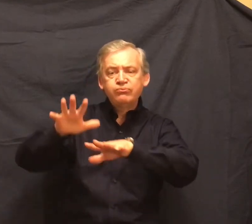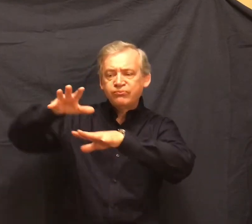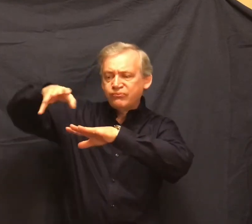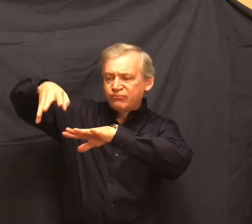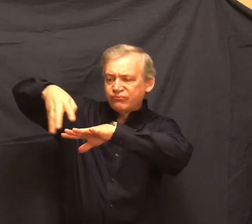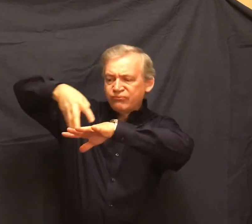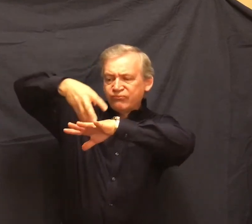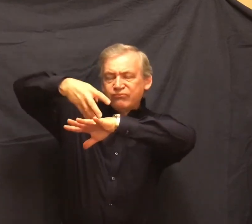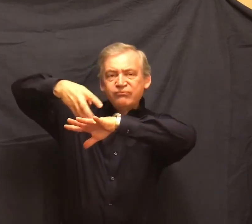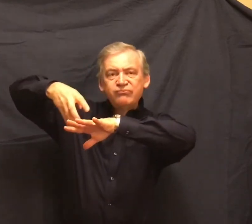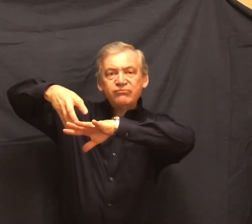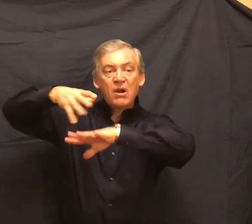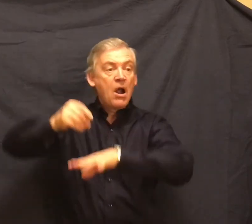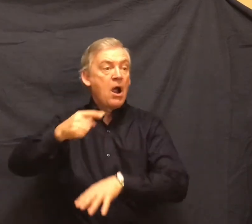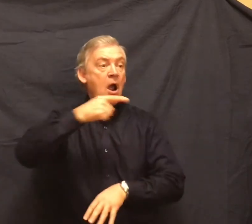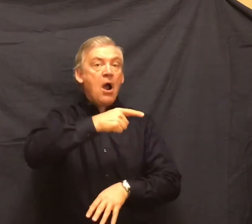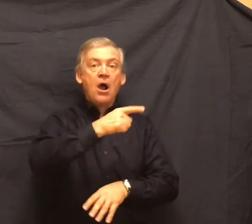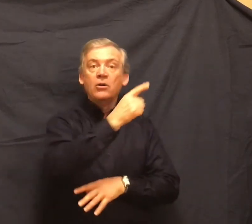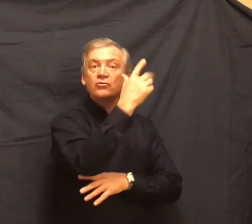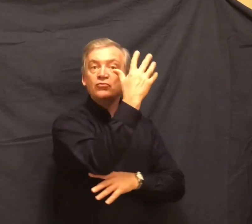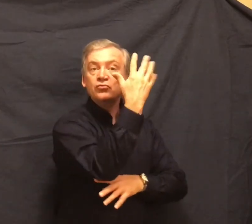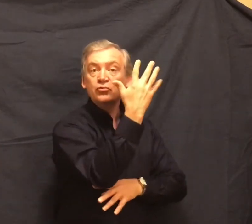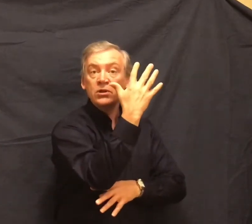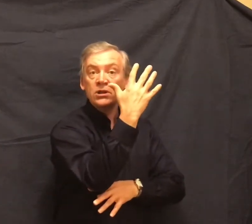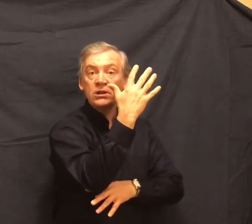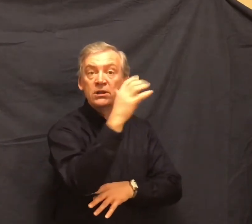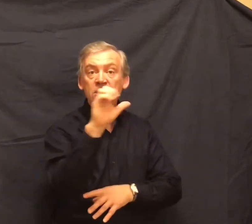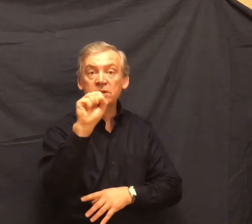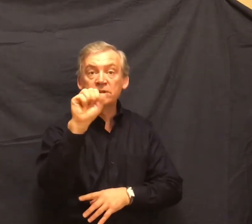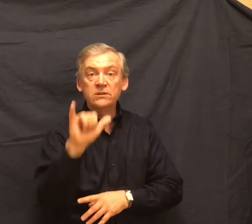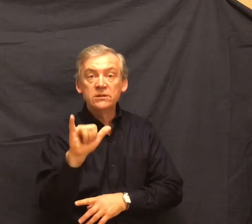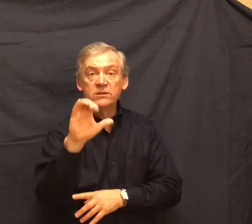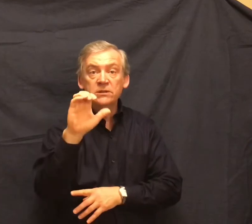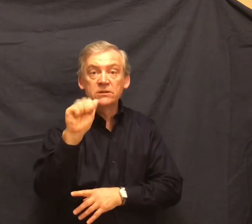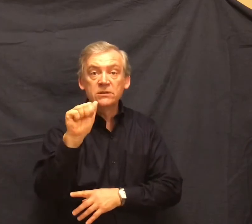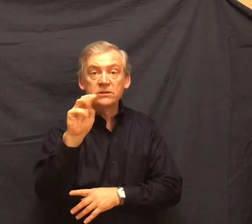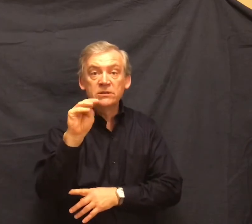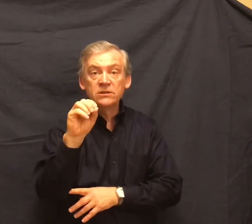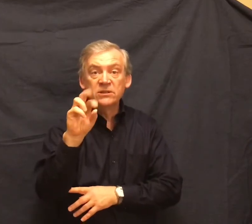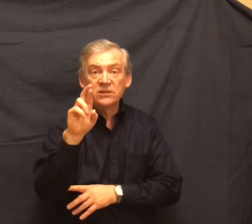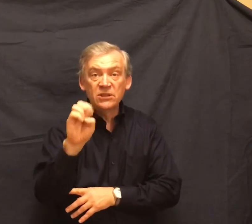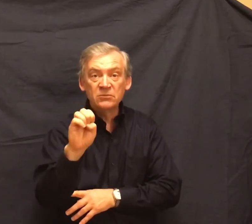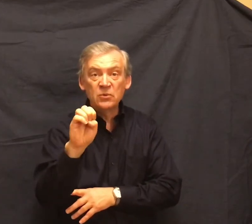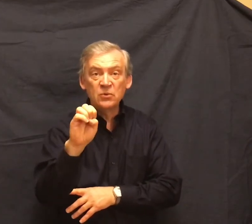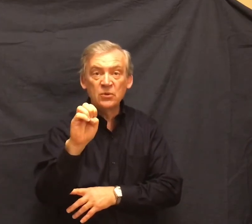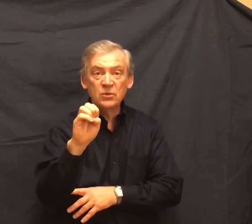sycamores with mottled white recumbent limbs and branches that arch over the pool.